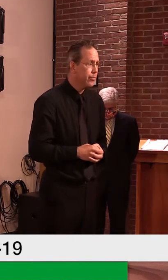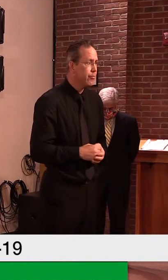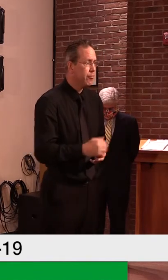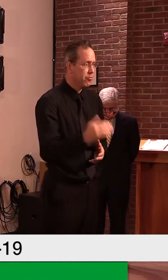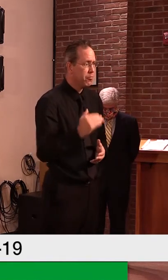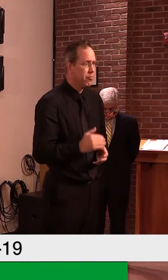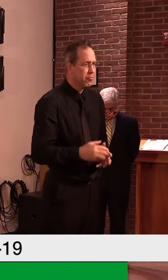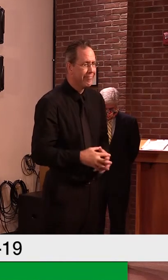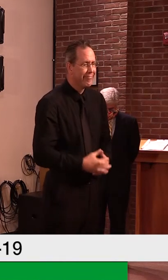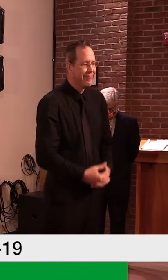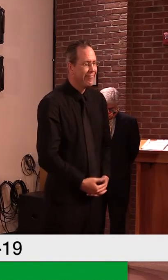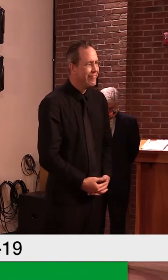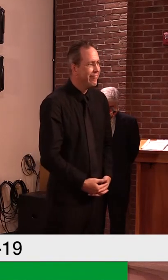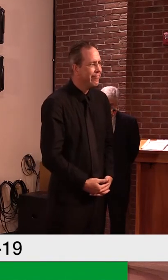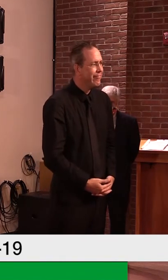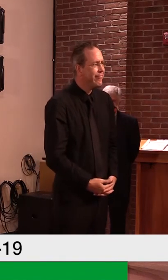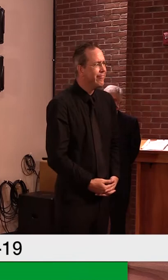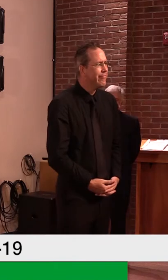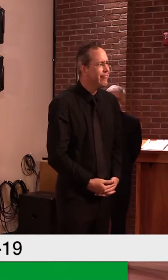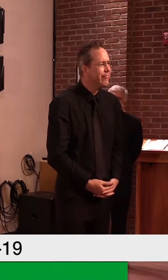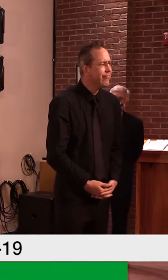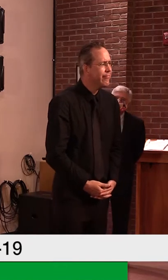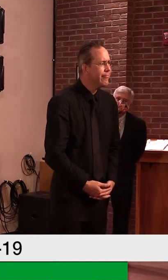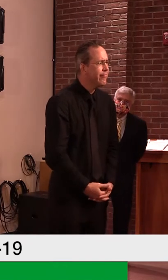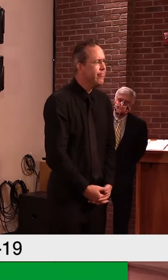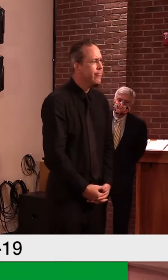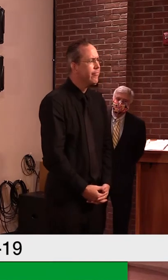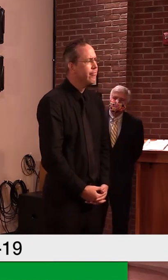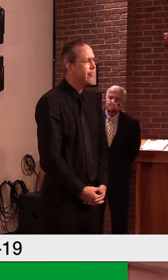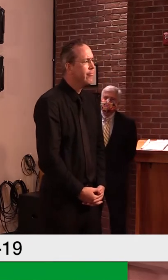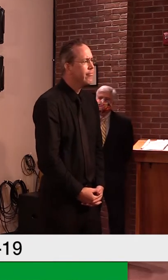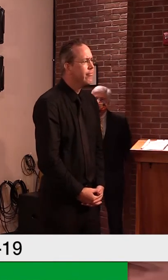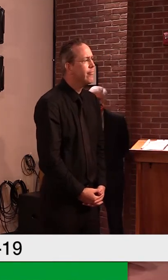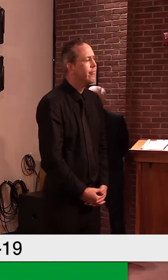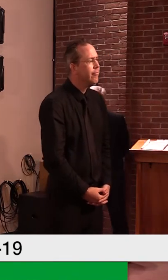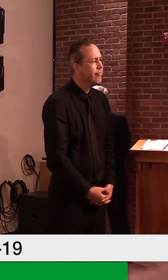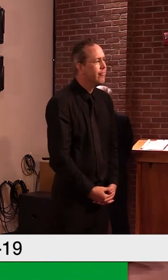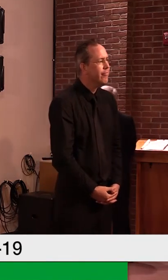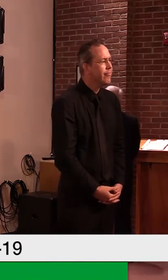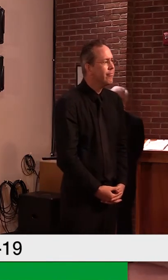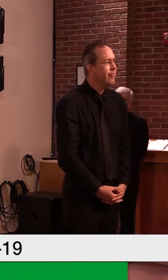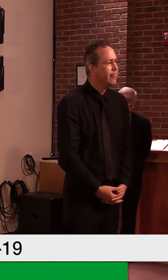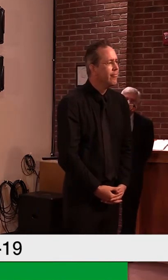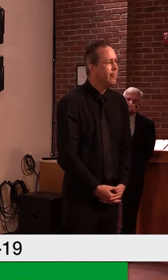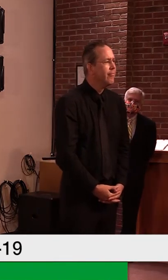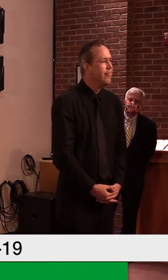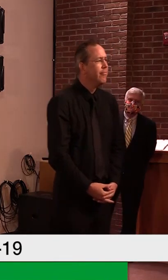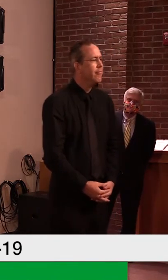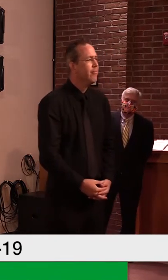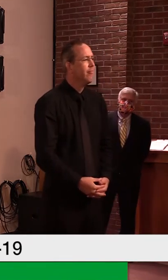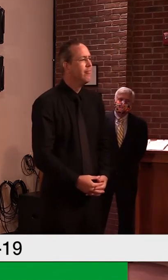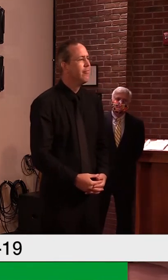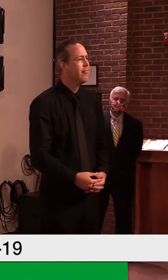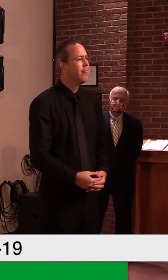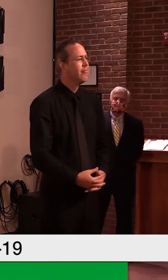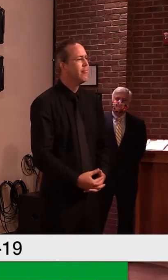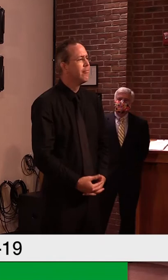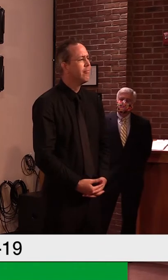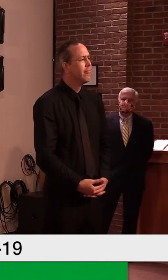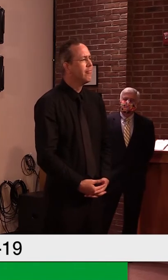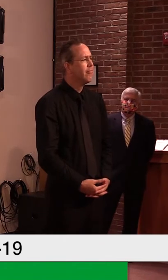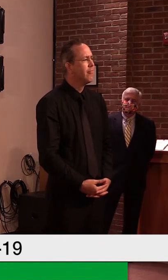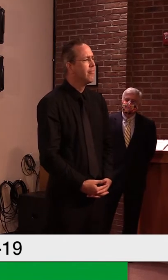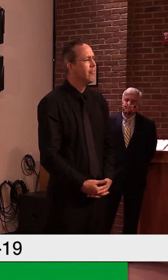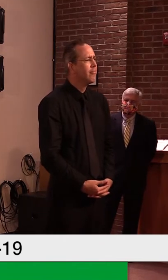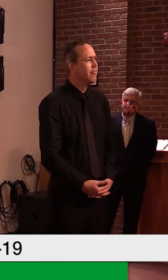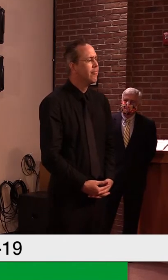Governor Scott, the primary election is a week away and just wanted to see how you were feeling about your chances and whether you plan to, if you were to